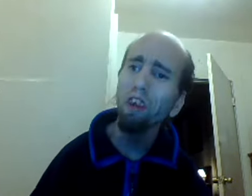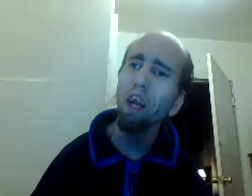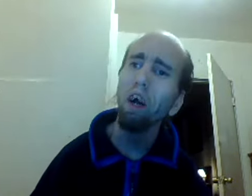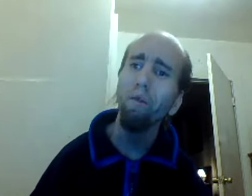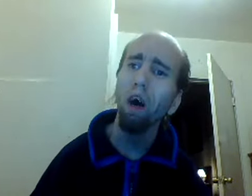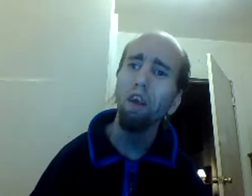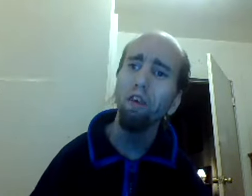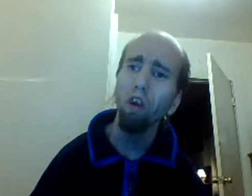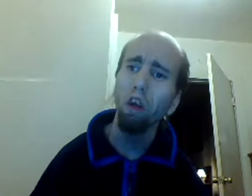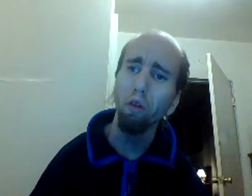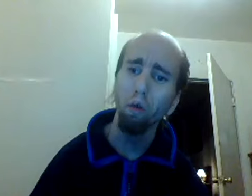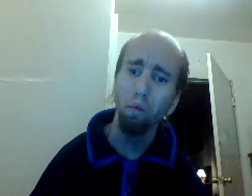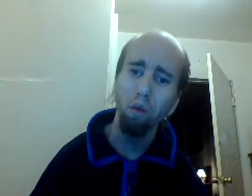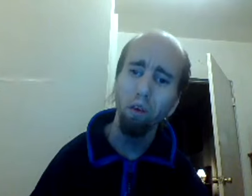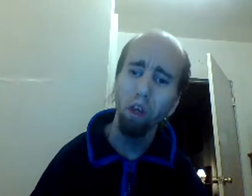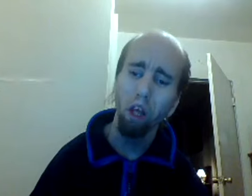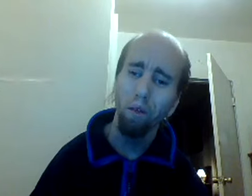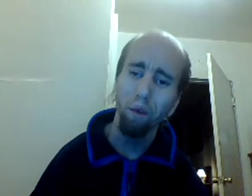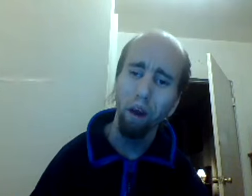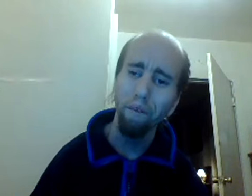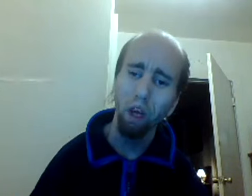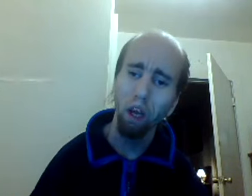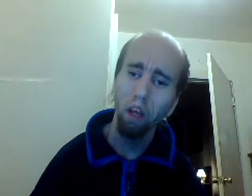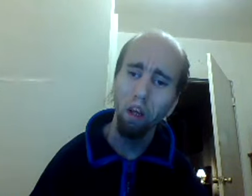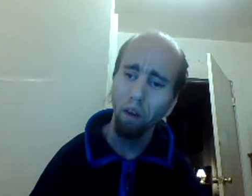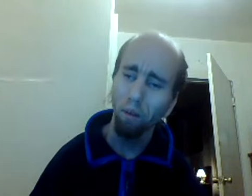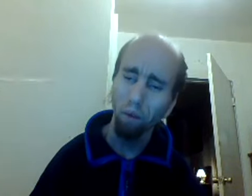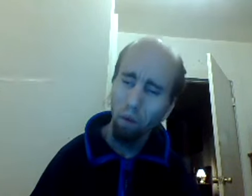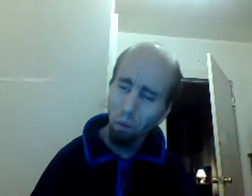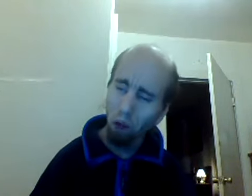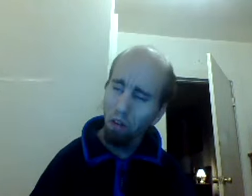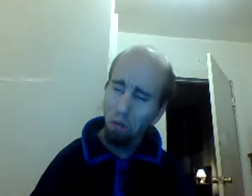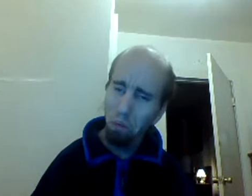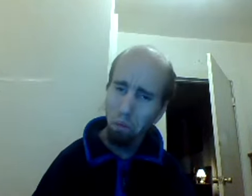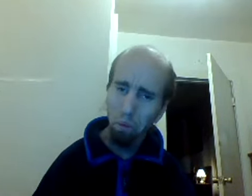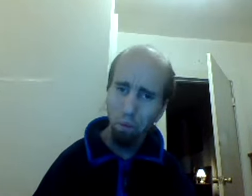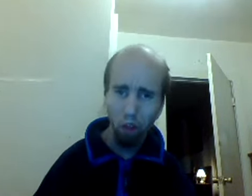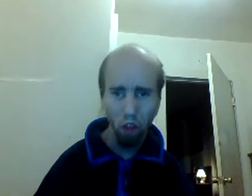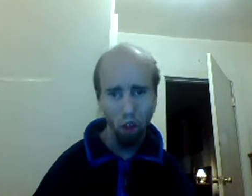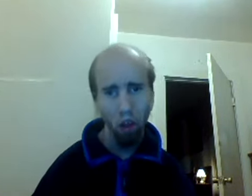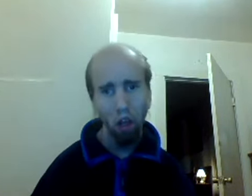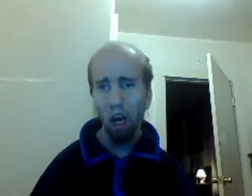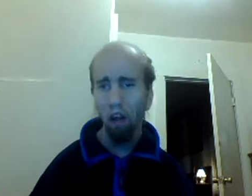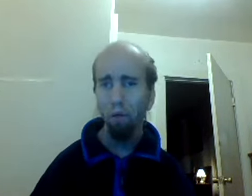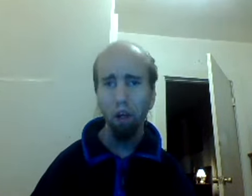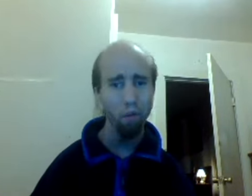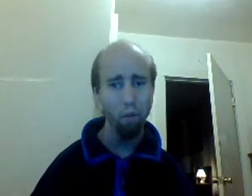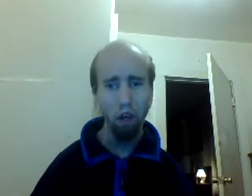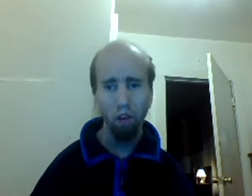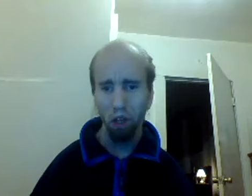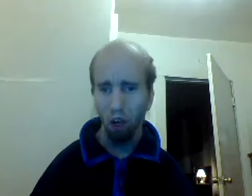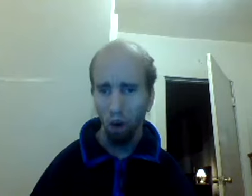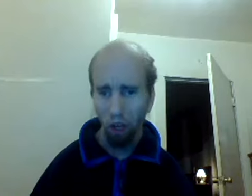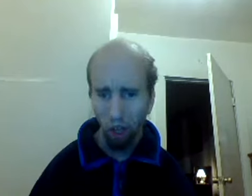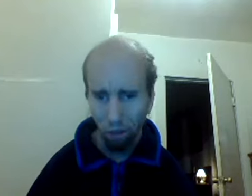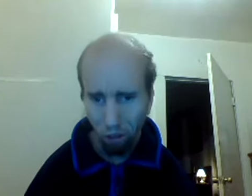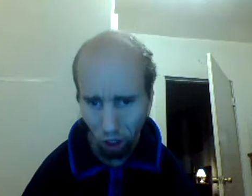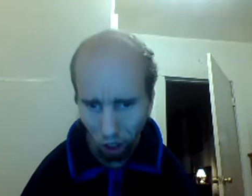lost sight of why you started doing music in the very beginning in the first place that's when you basically already have